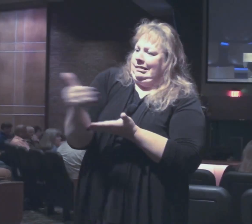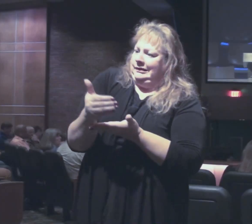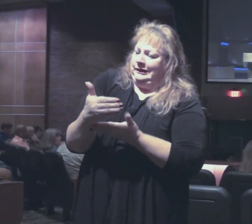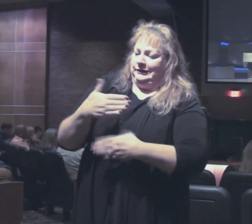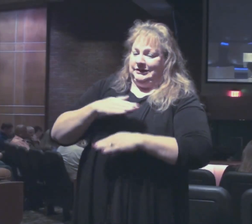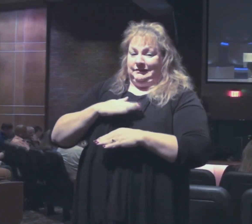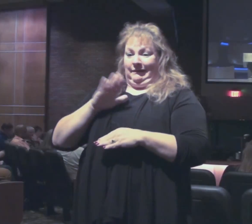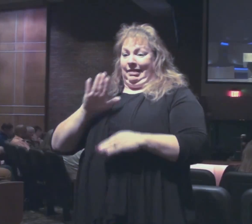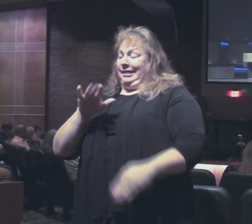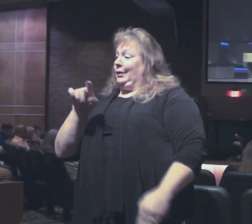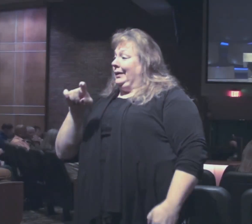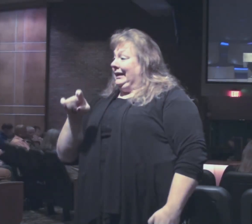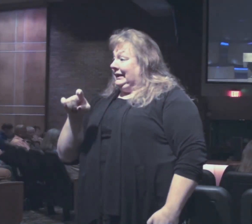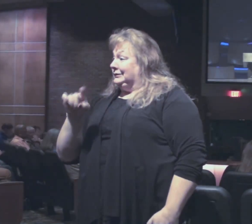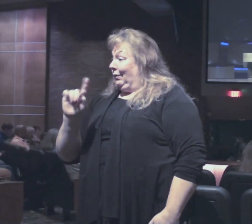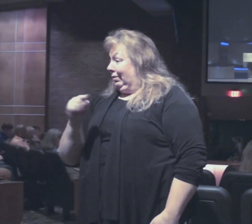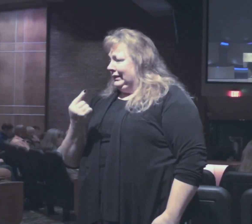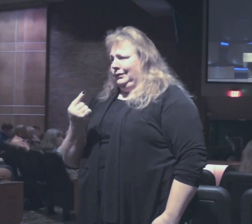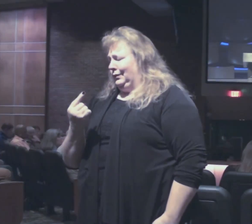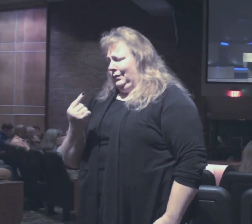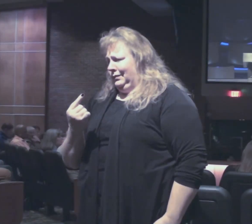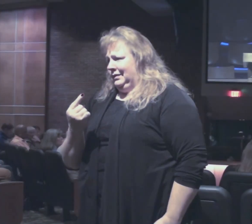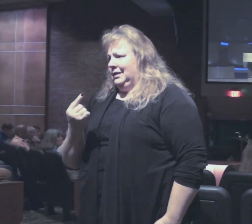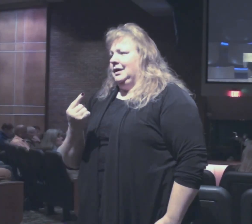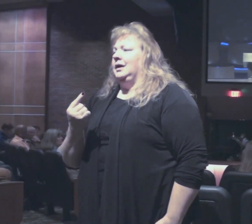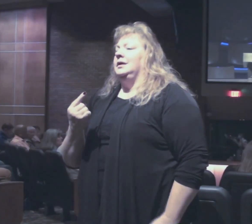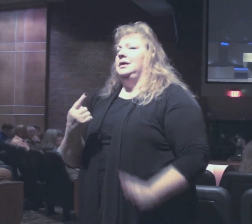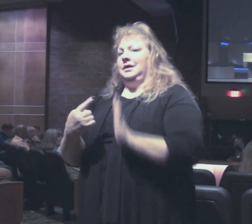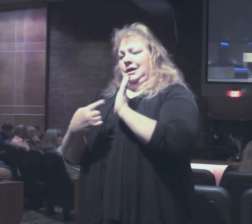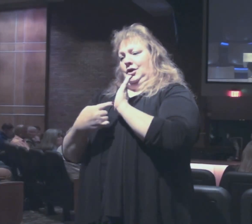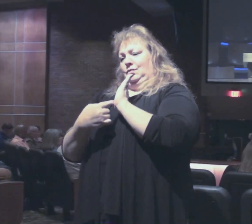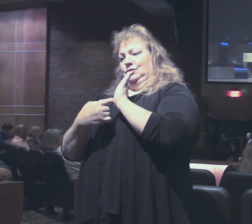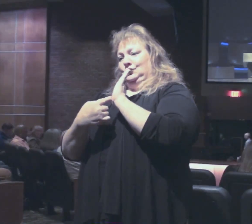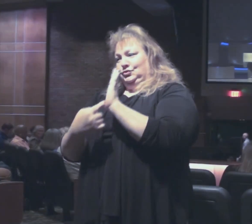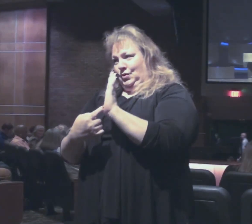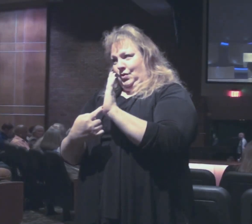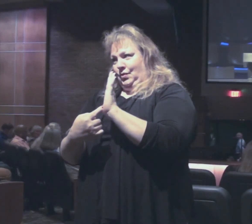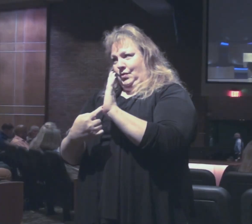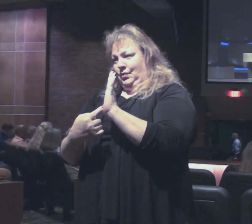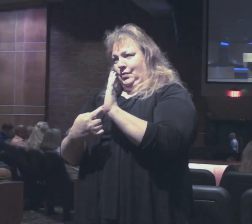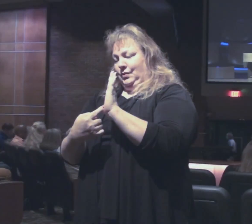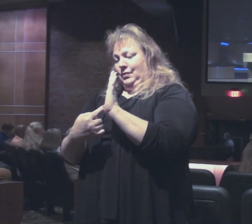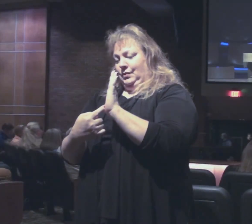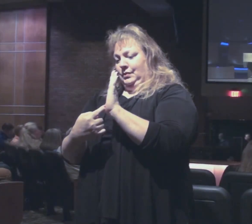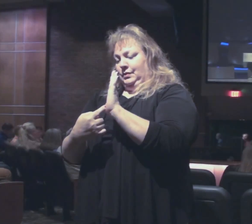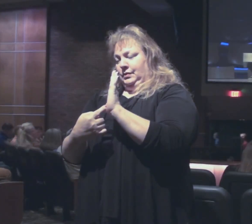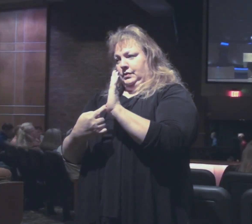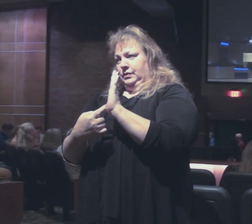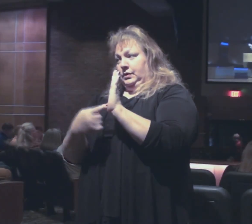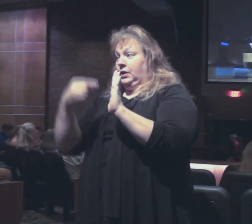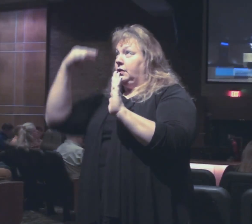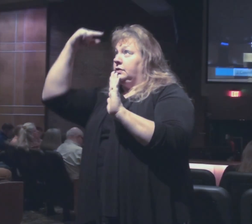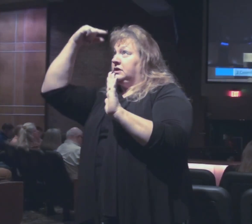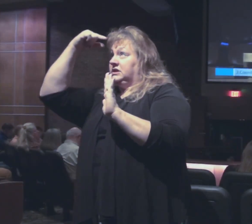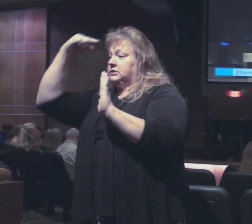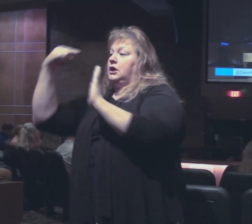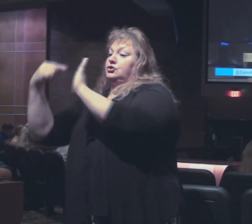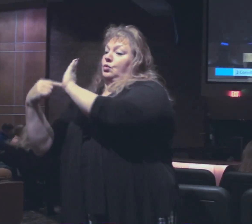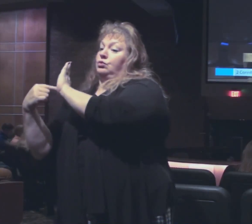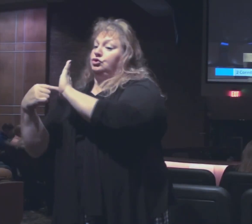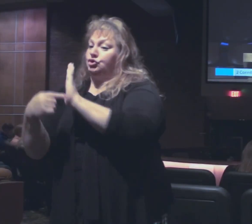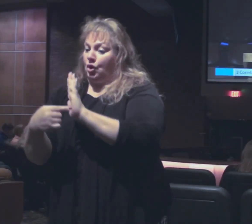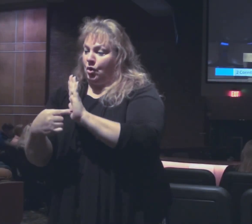physical needs, but it will also show the Gentiles, the Gentiles will be showing